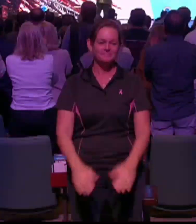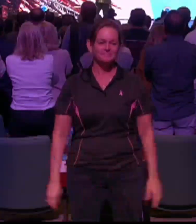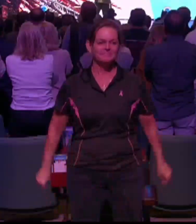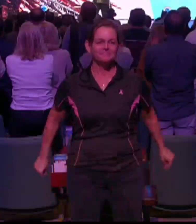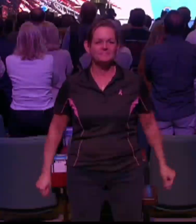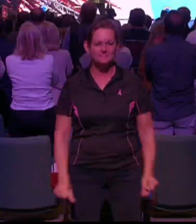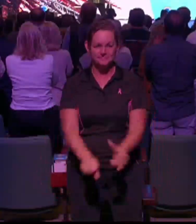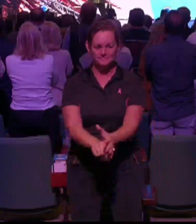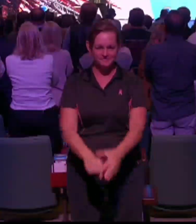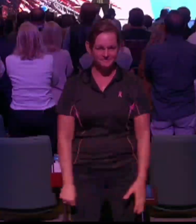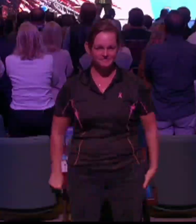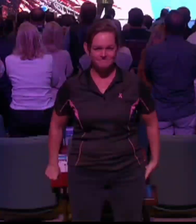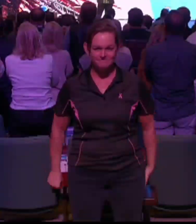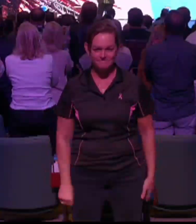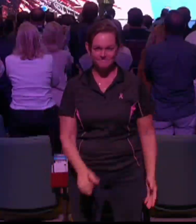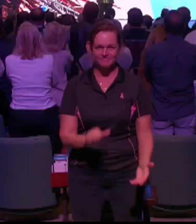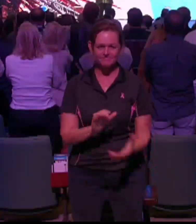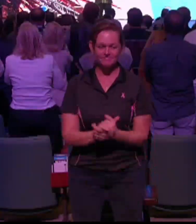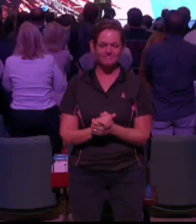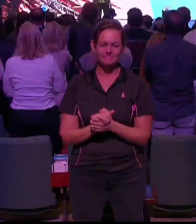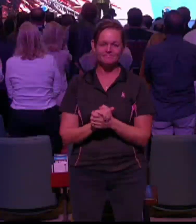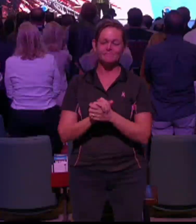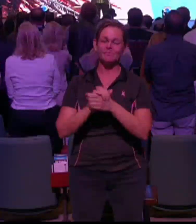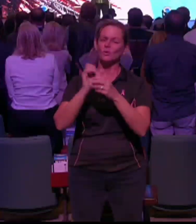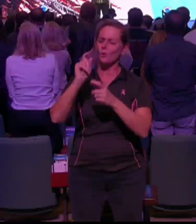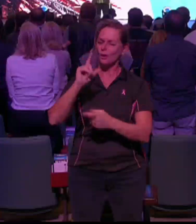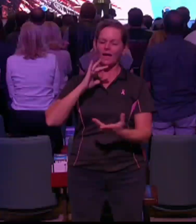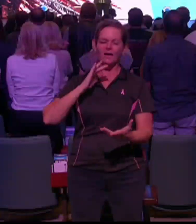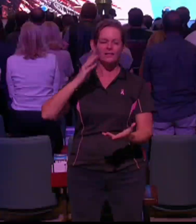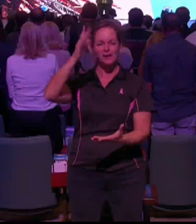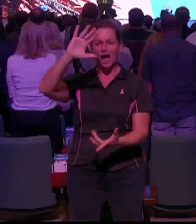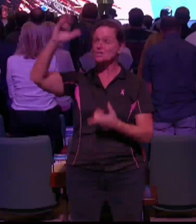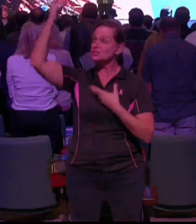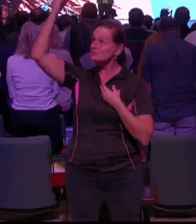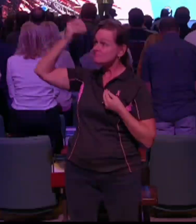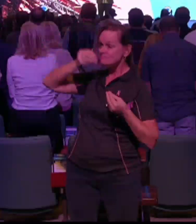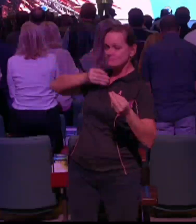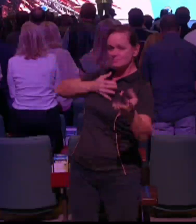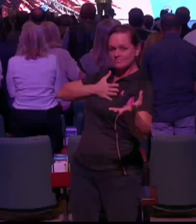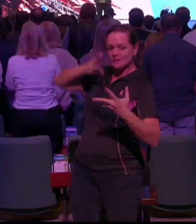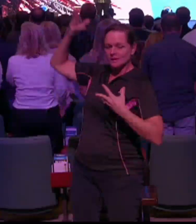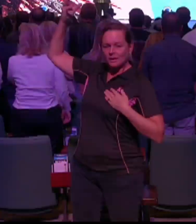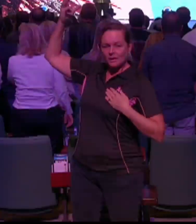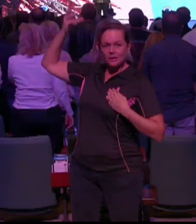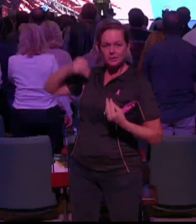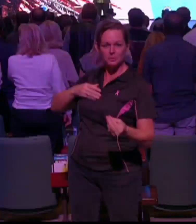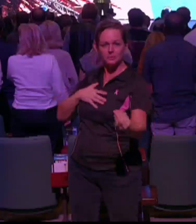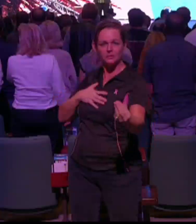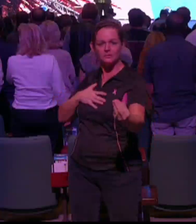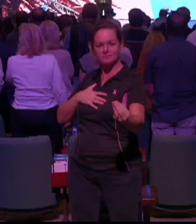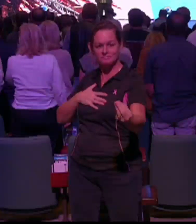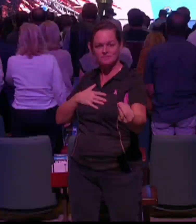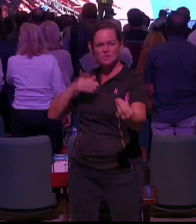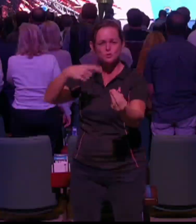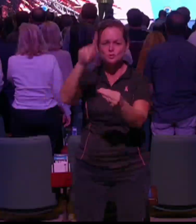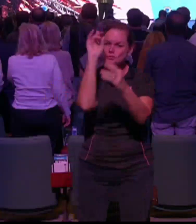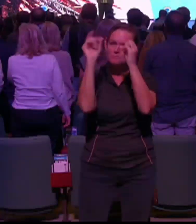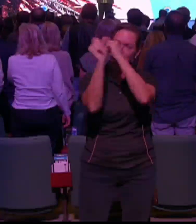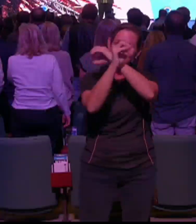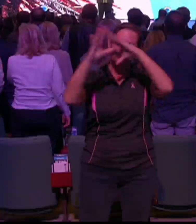You heard her, right? You heard her. We're the answer. We've got the vision. So, let's carry that out with us this week. There